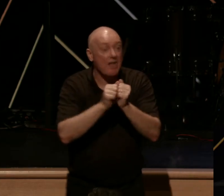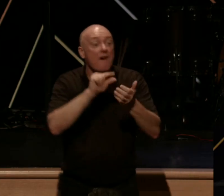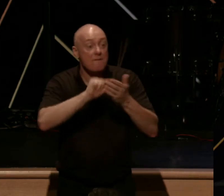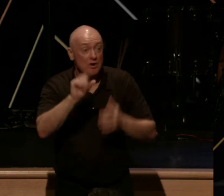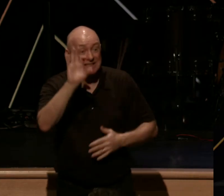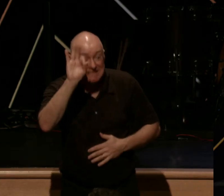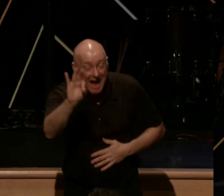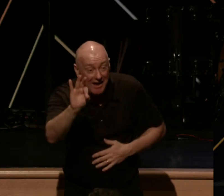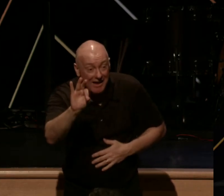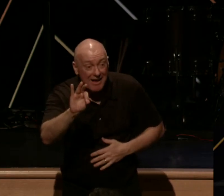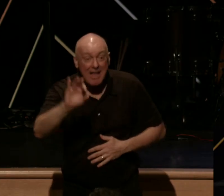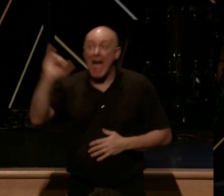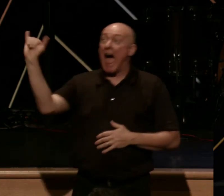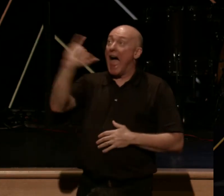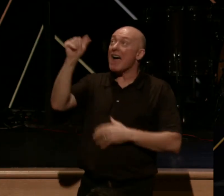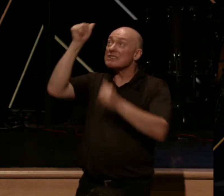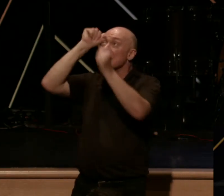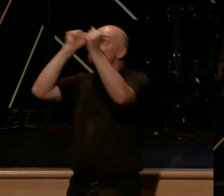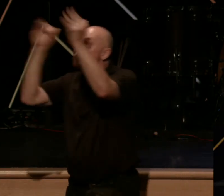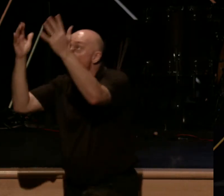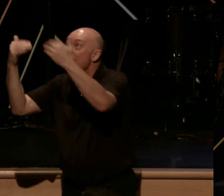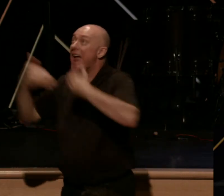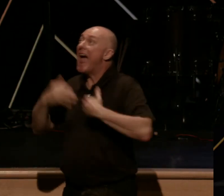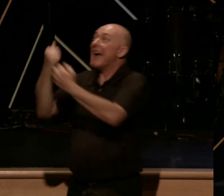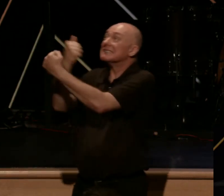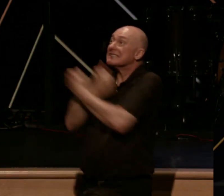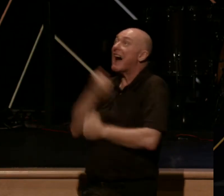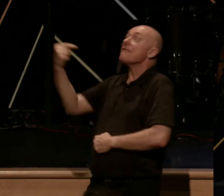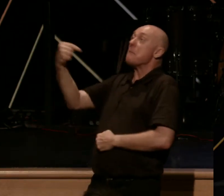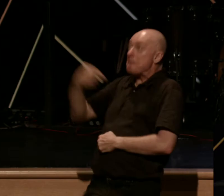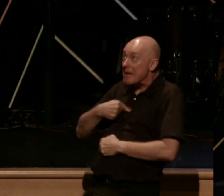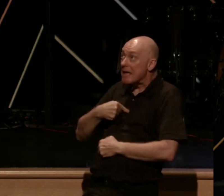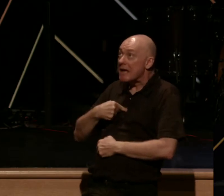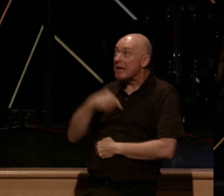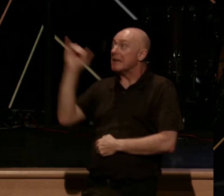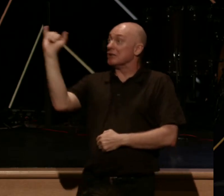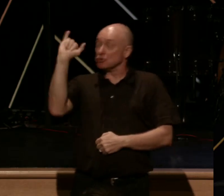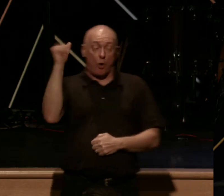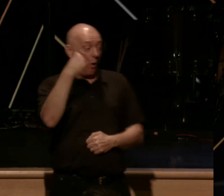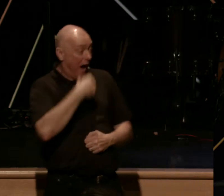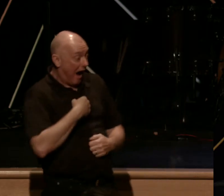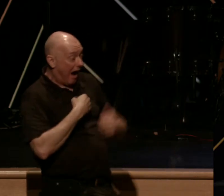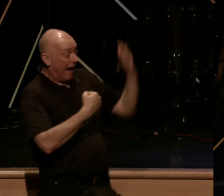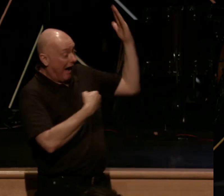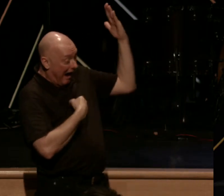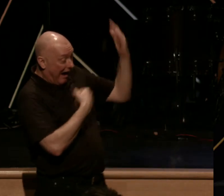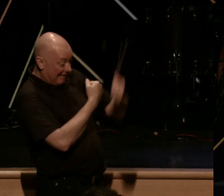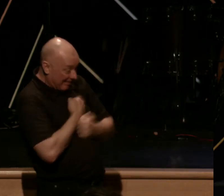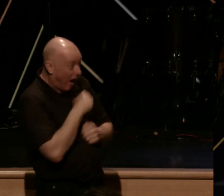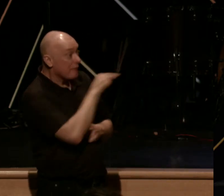As the Father has loved me, so have I loved you.